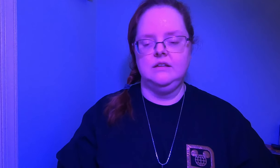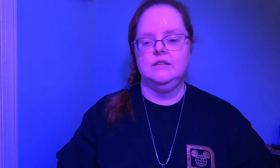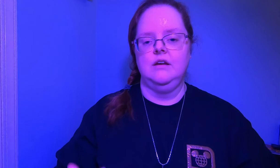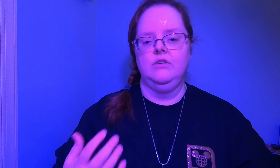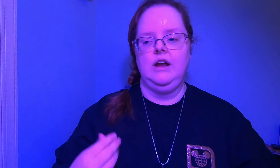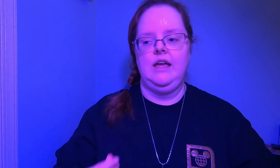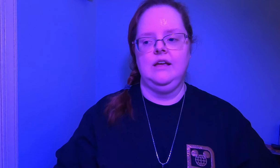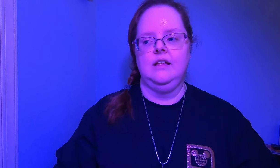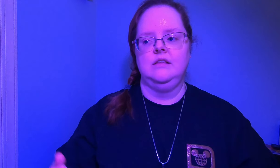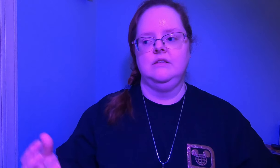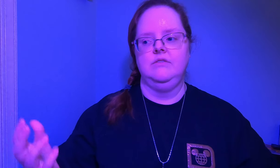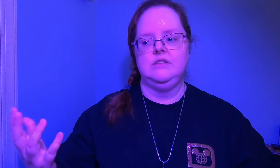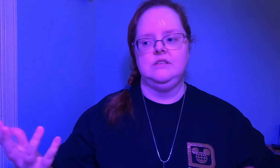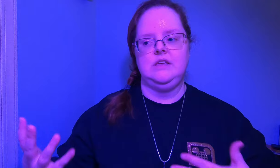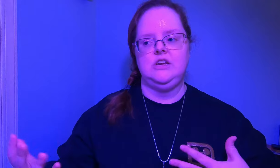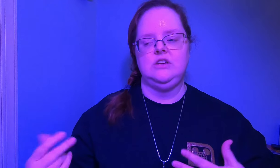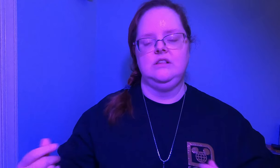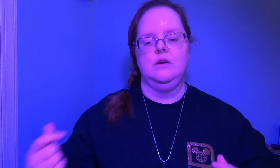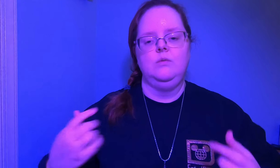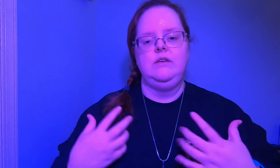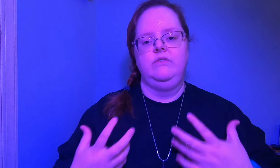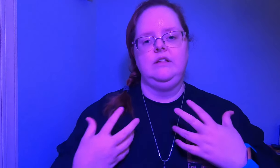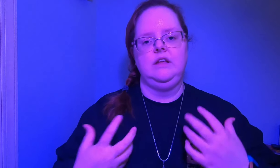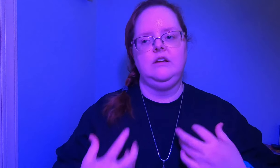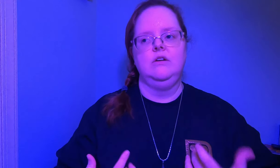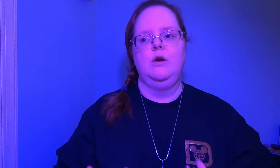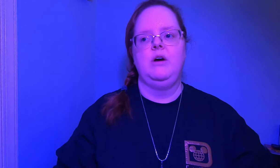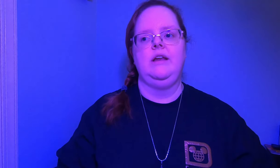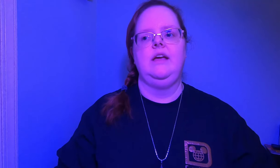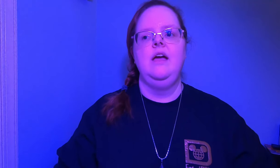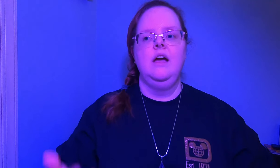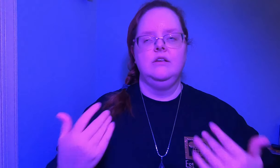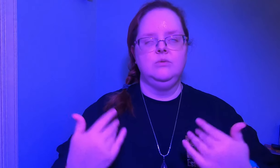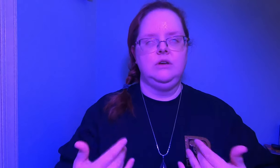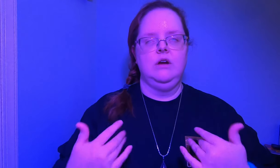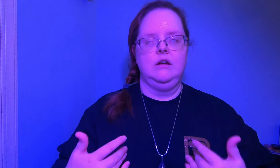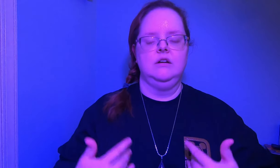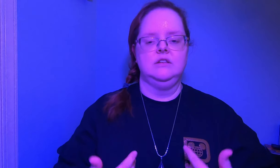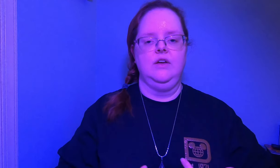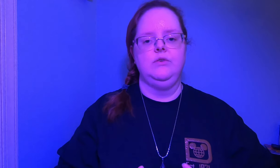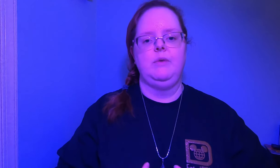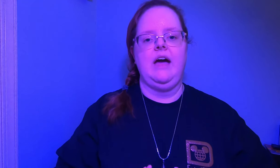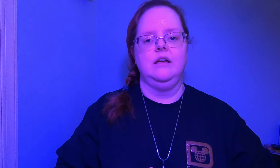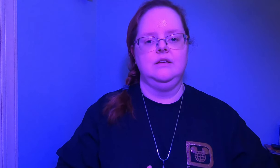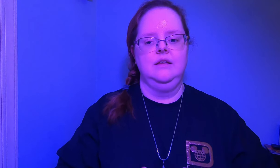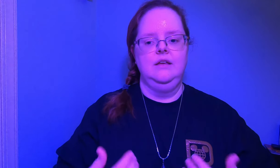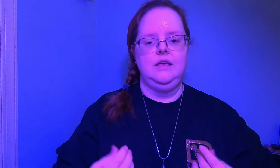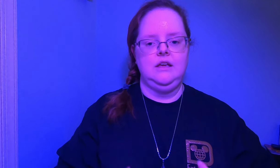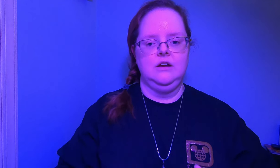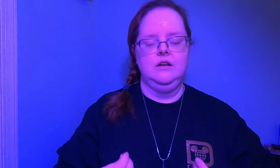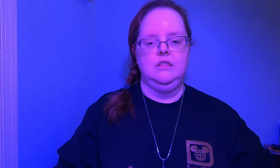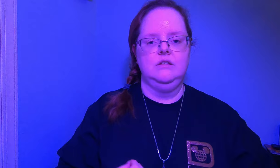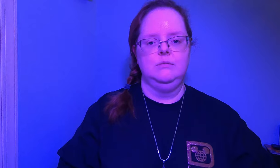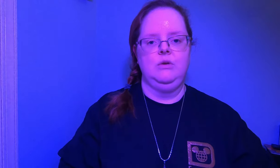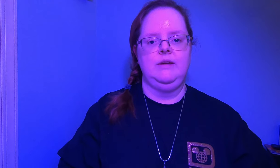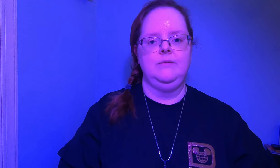of our hands of the sensations that we feel here in our body as we ground ourselves back here in this moment